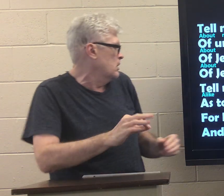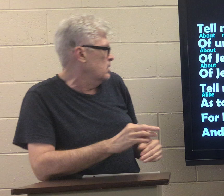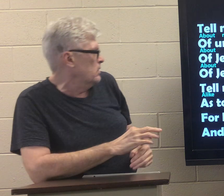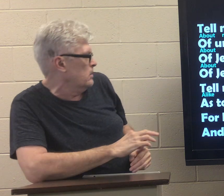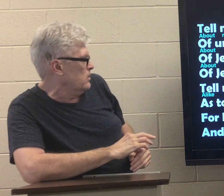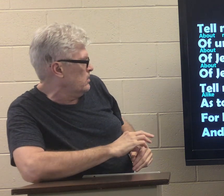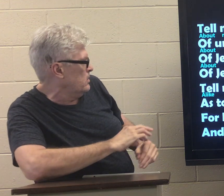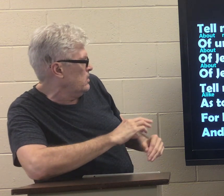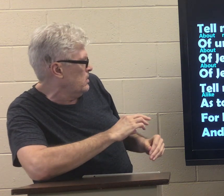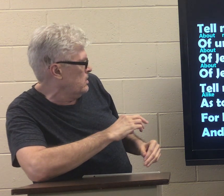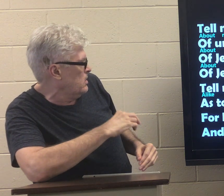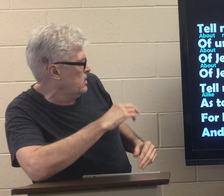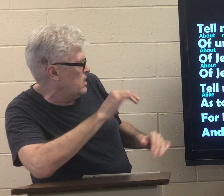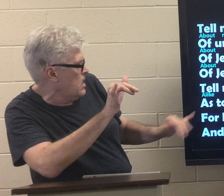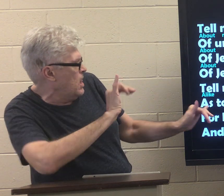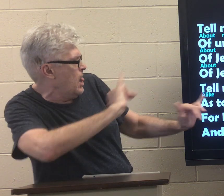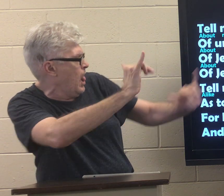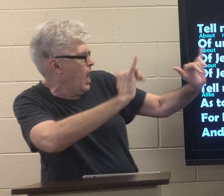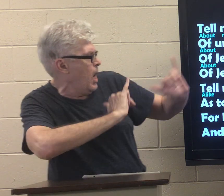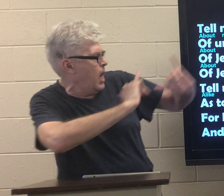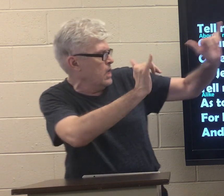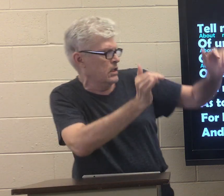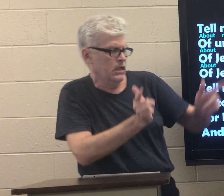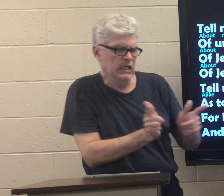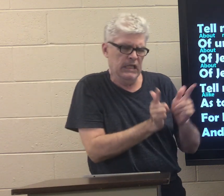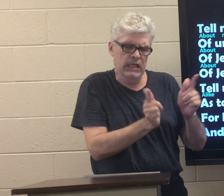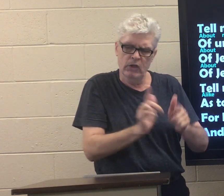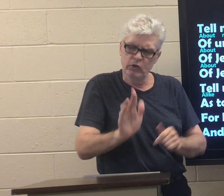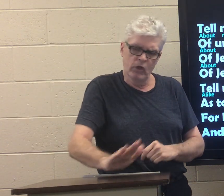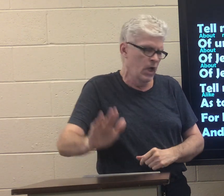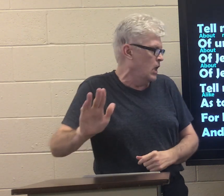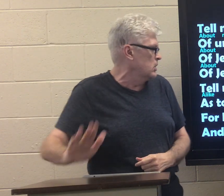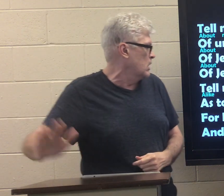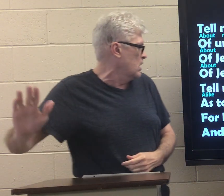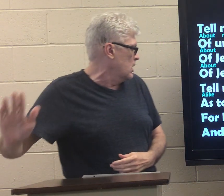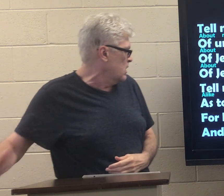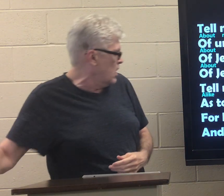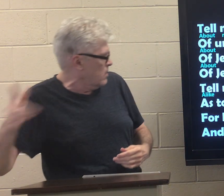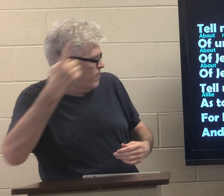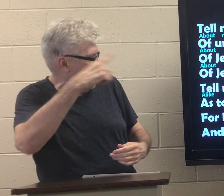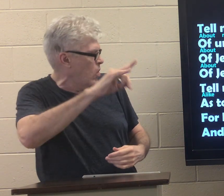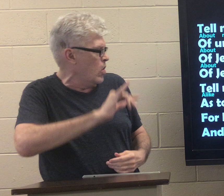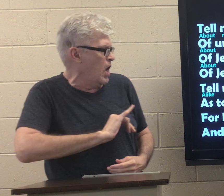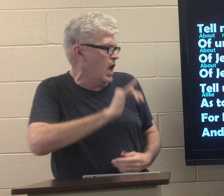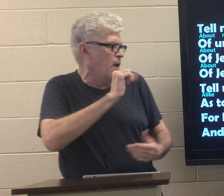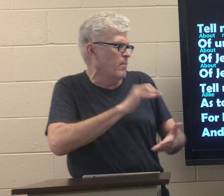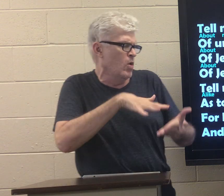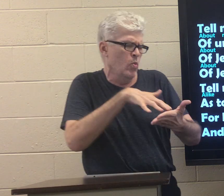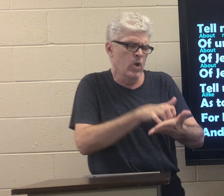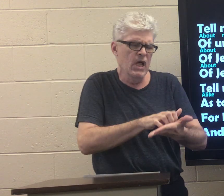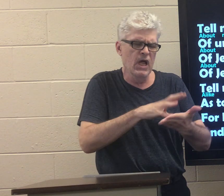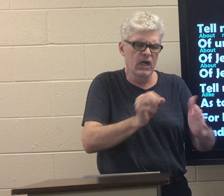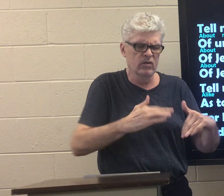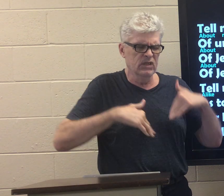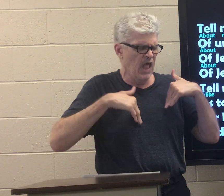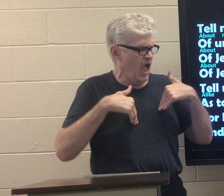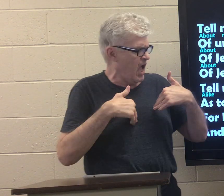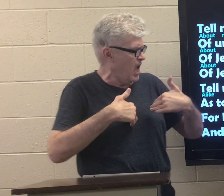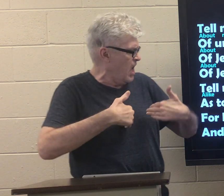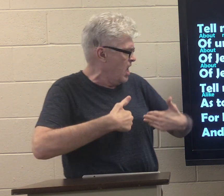as to a little child, for I am weak and weary